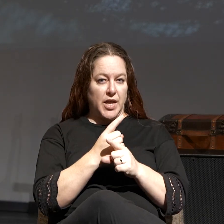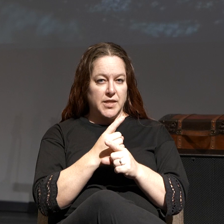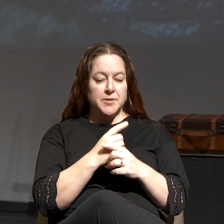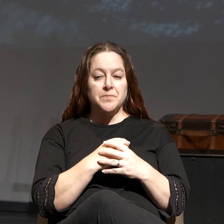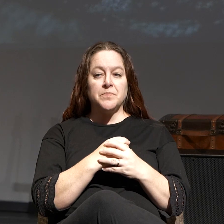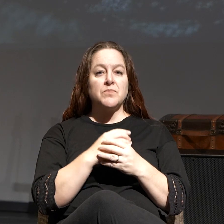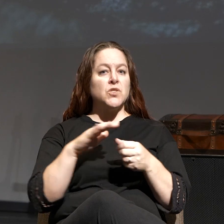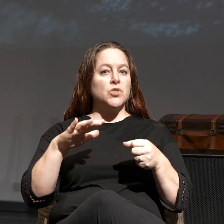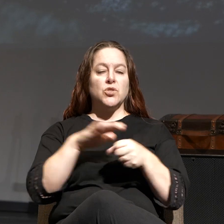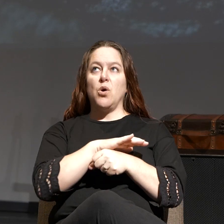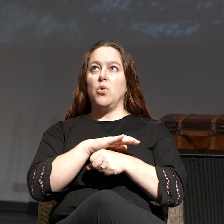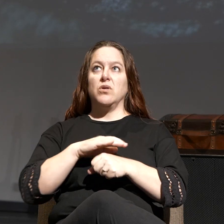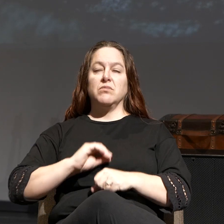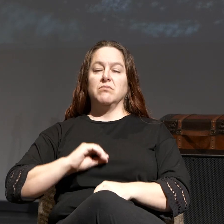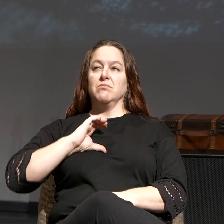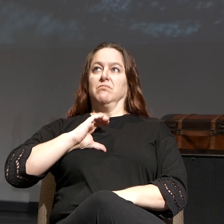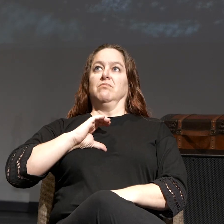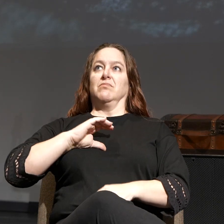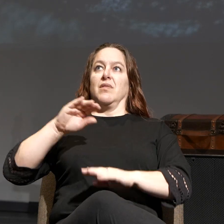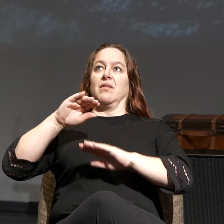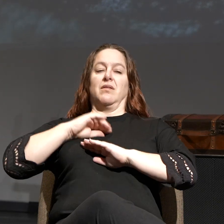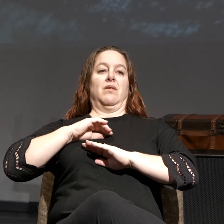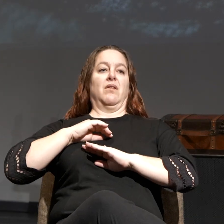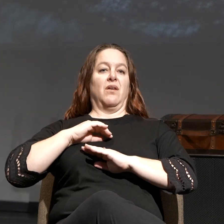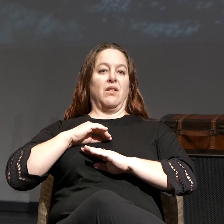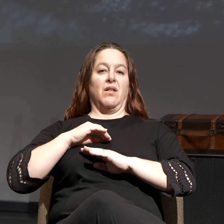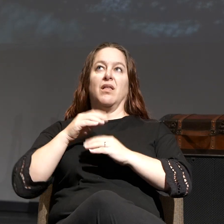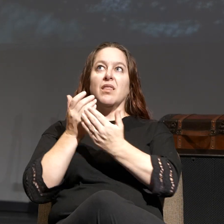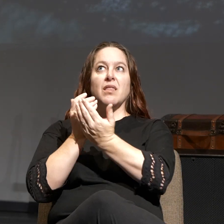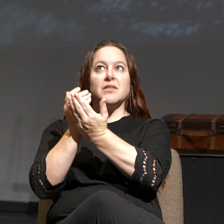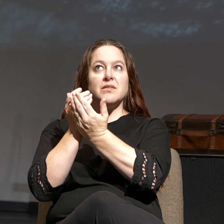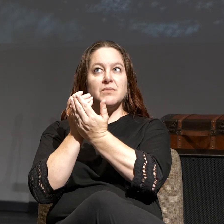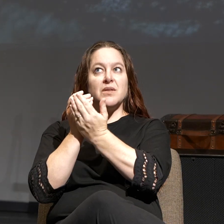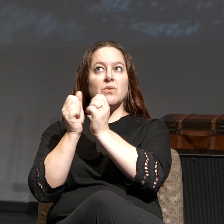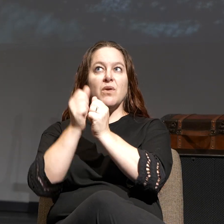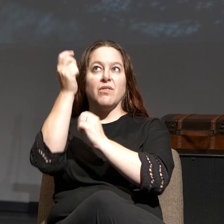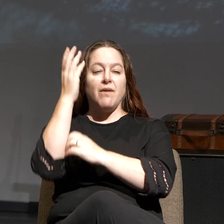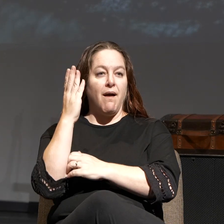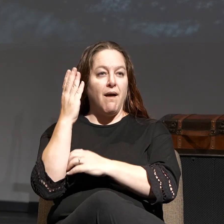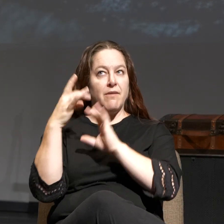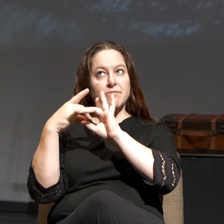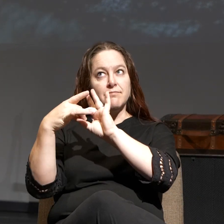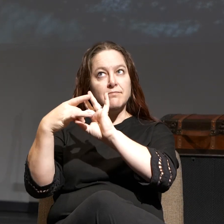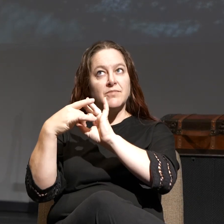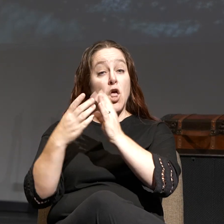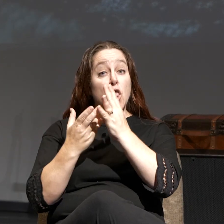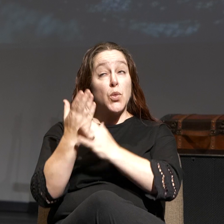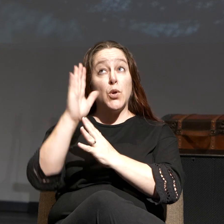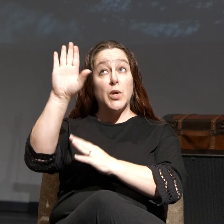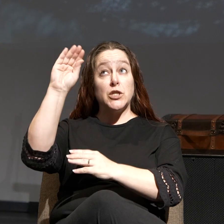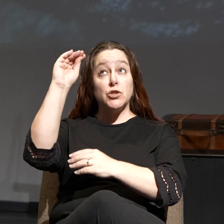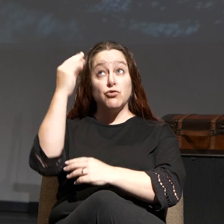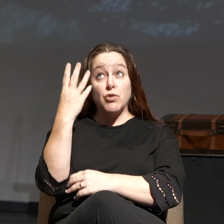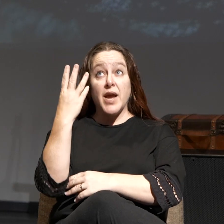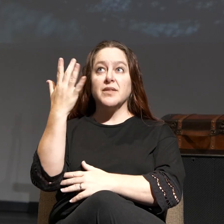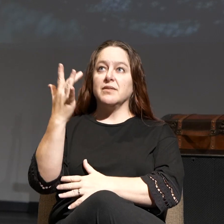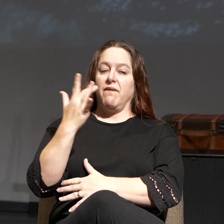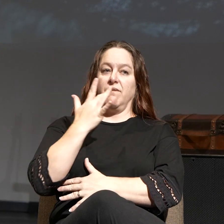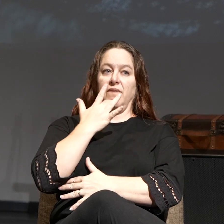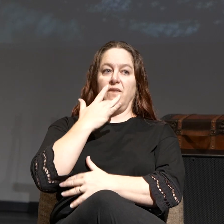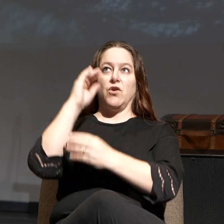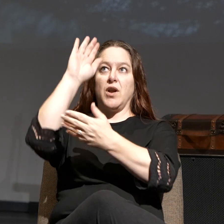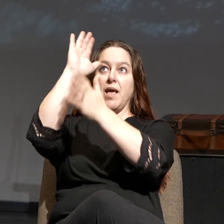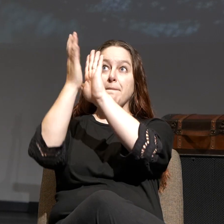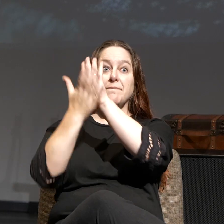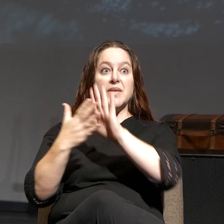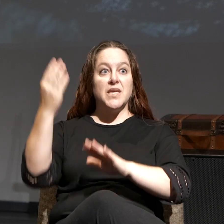Total fulfillment, complete well-being found in an intimate relationship with God through His grace, favor, and peace